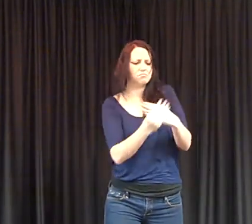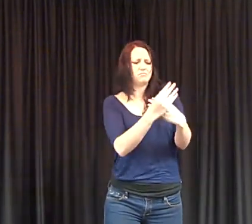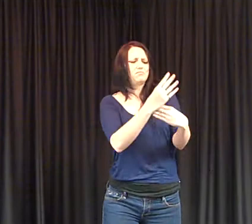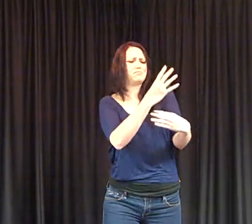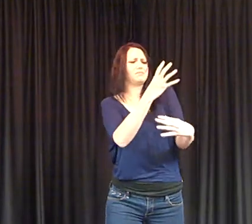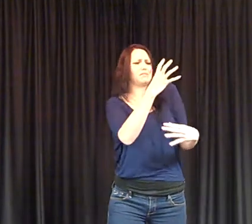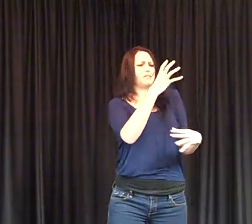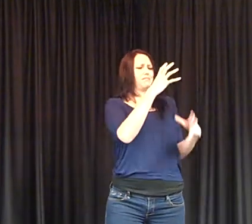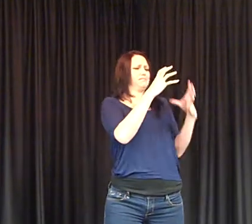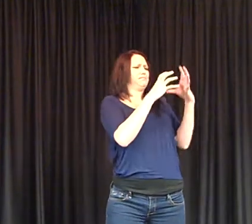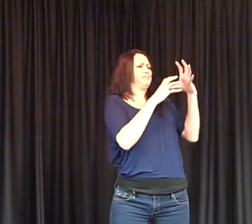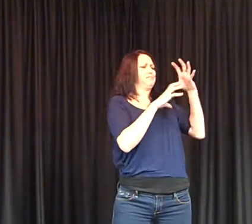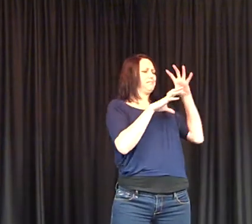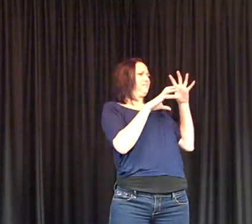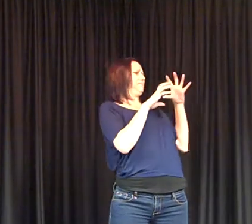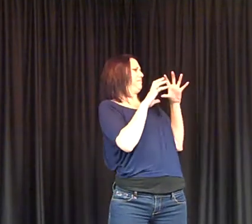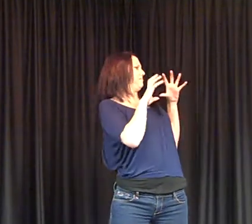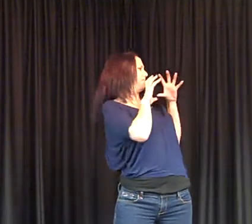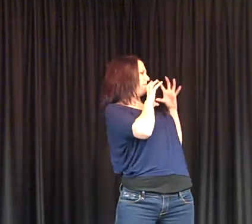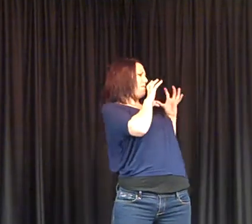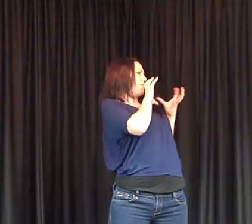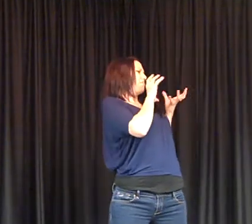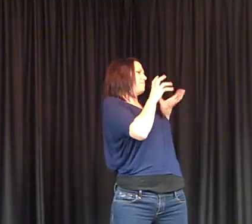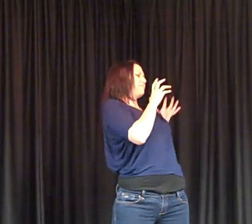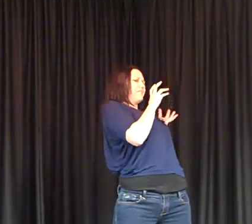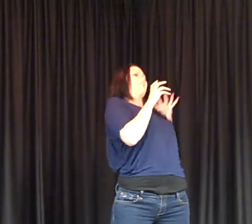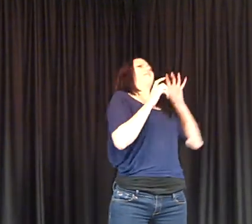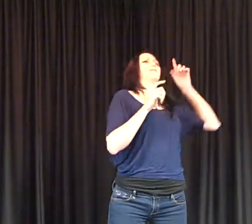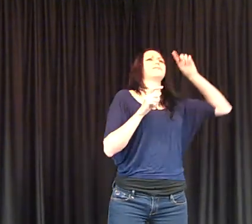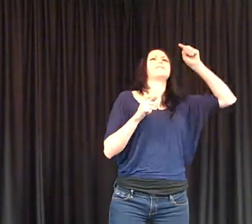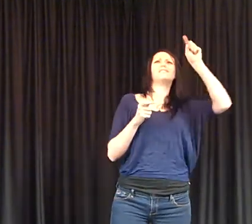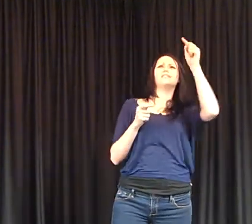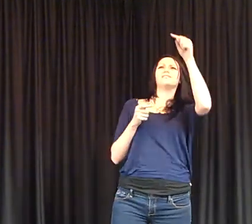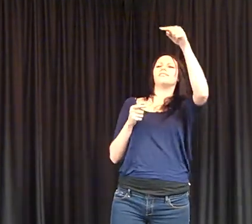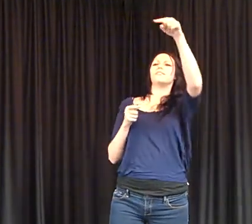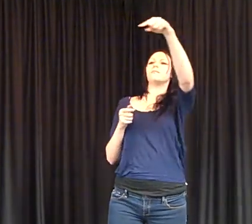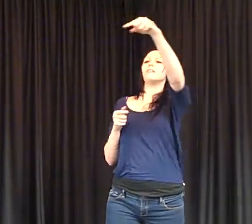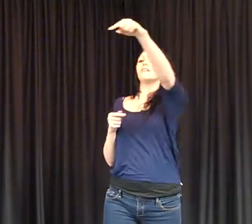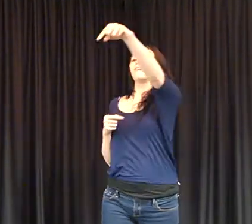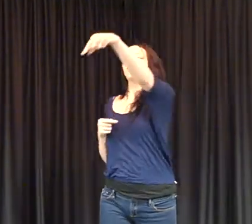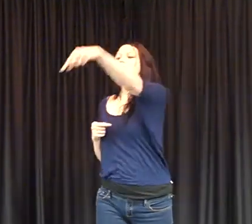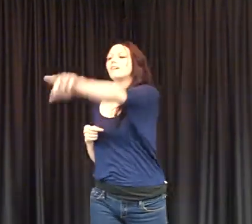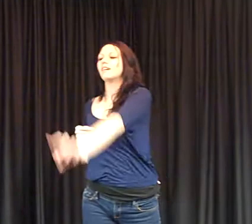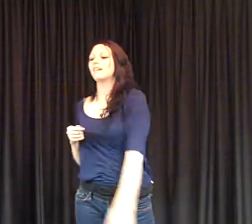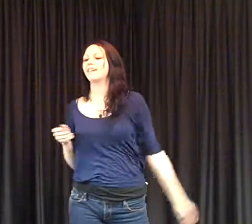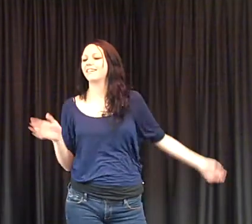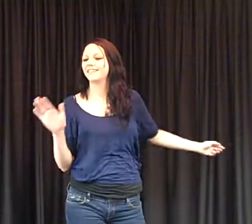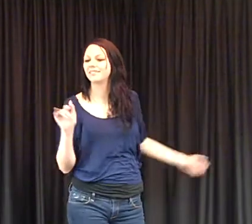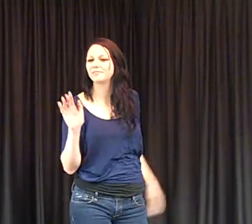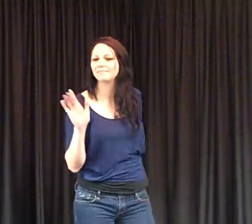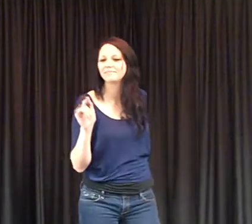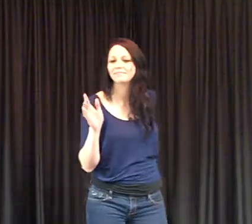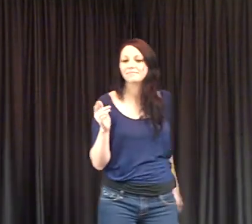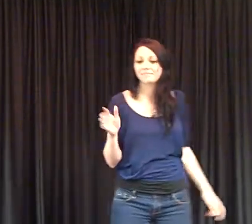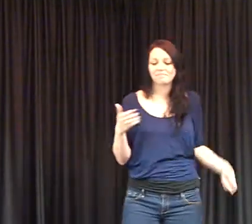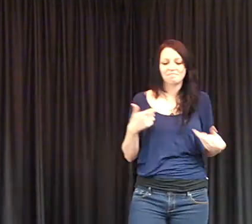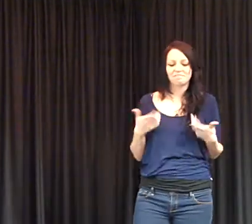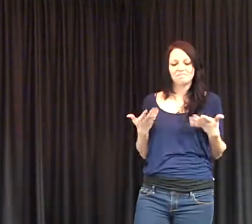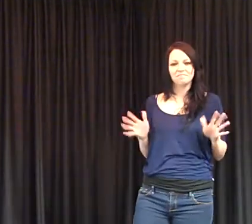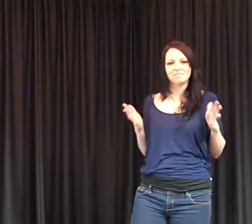This mama's body and this voice cannot be stopped by your deviant ways. I don't forget what